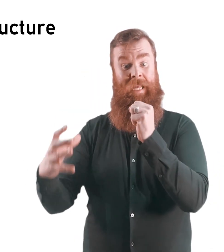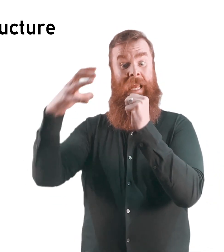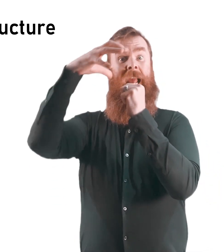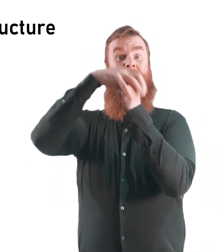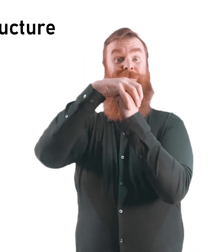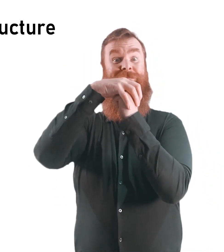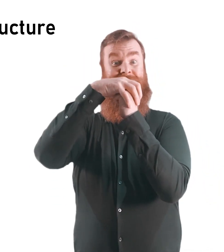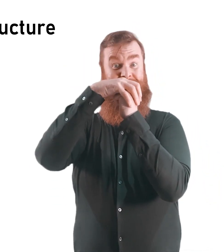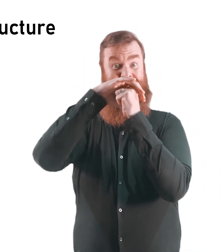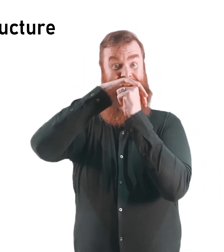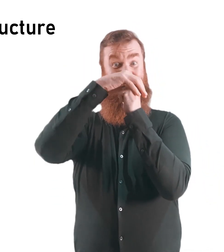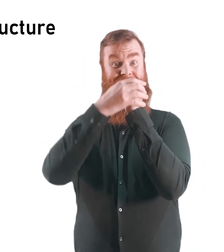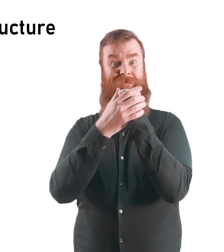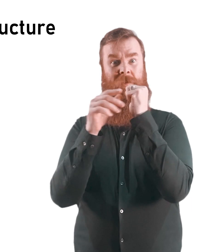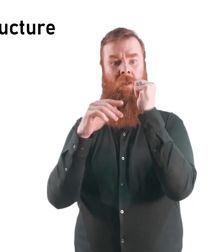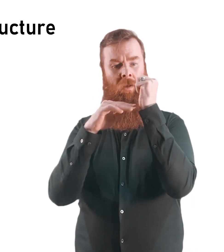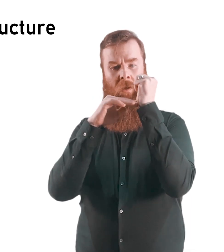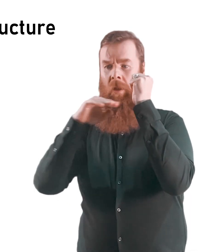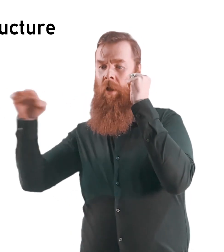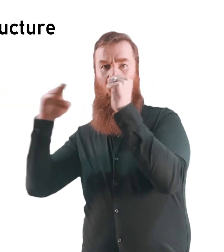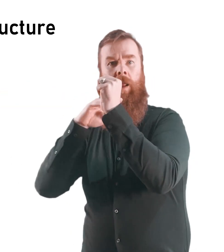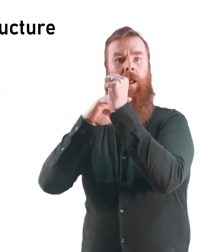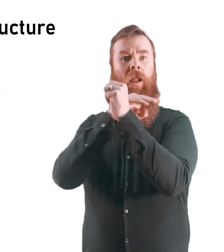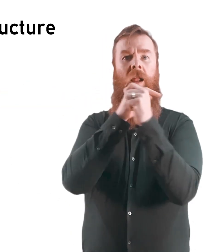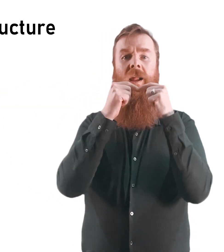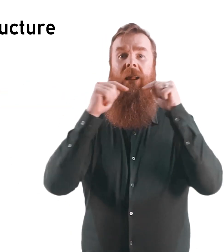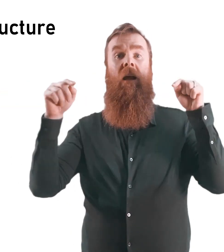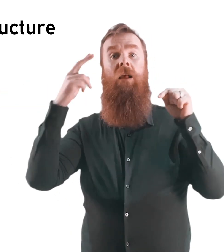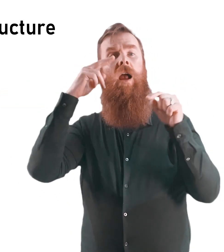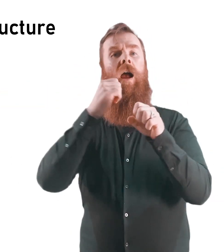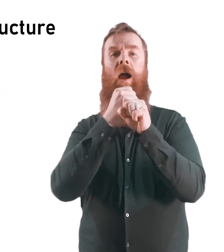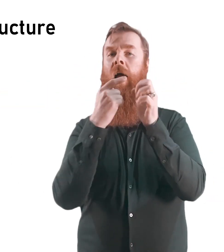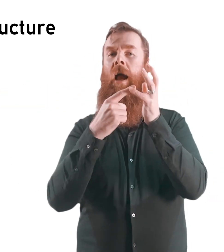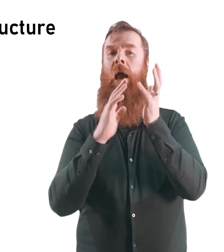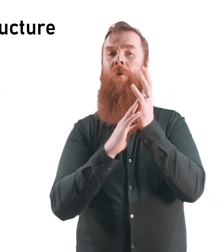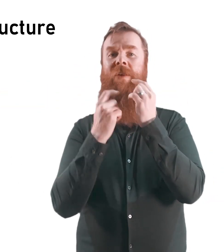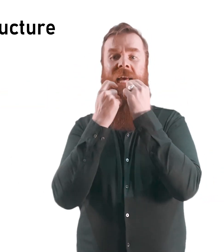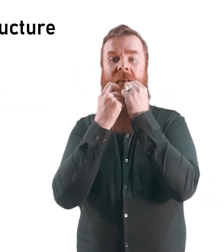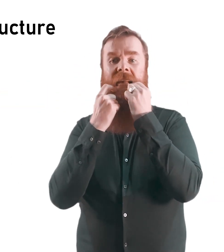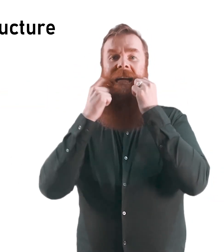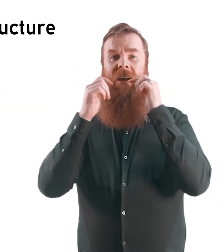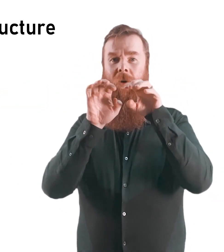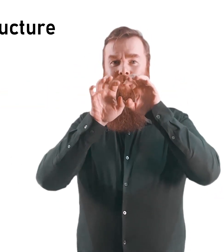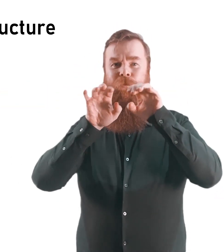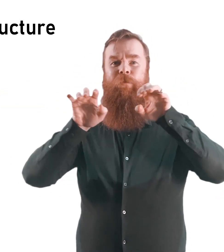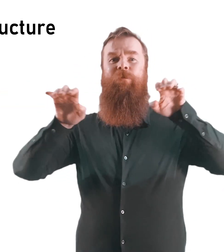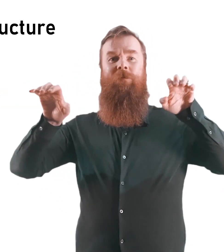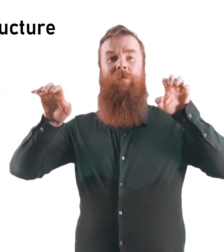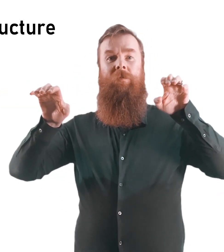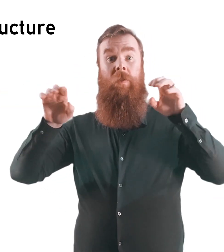The root is the part of the tooth that sits under the gums and holds the tooth in the jaw bone.